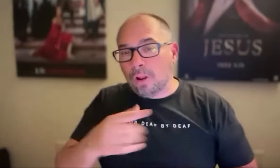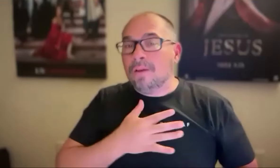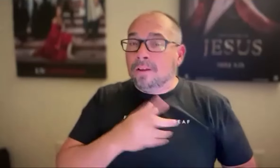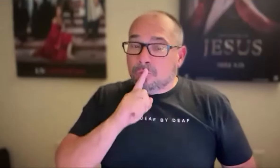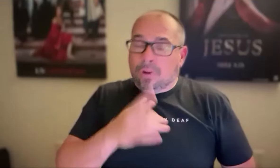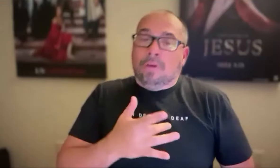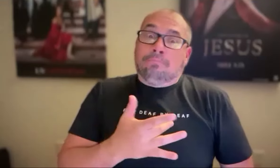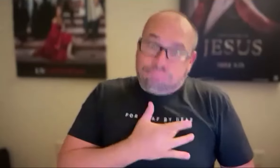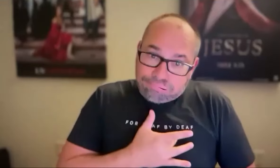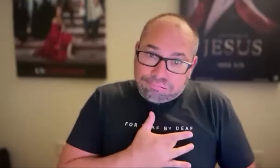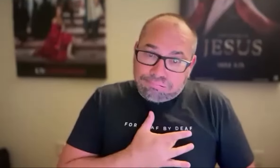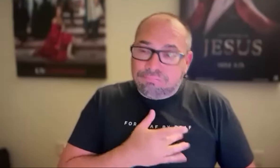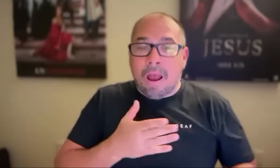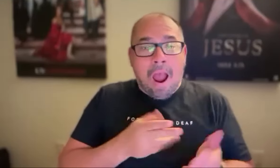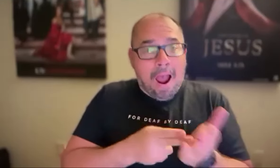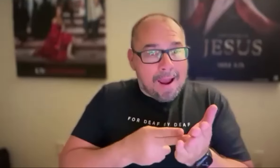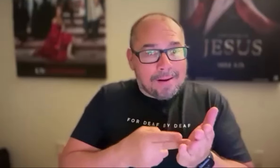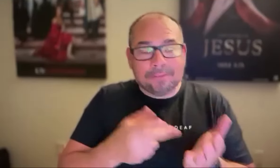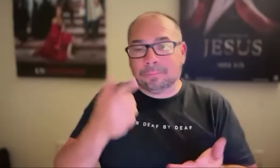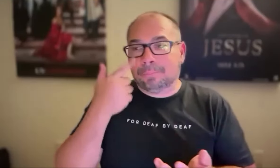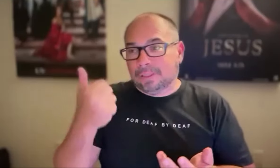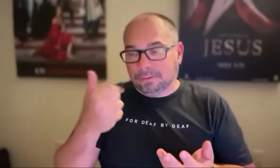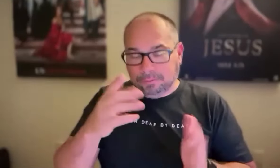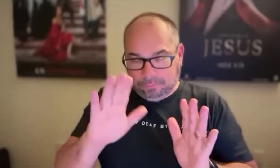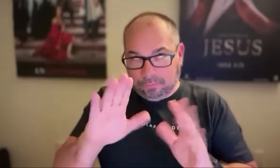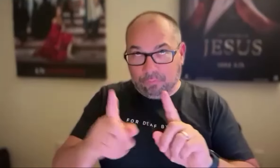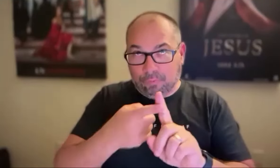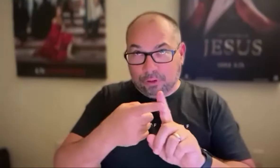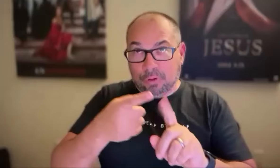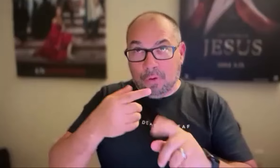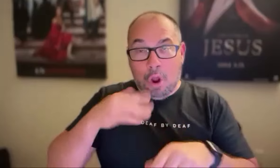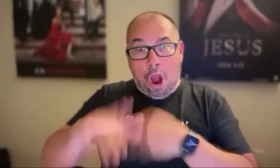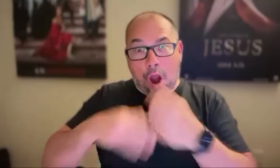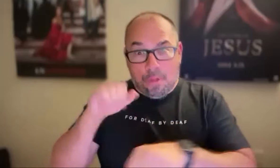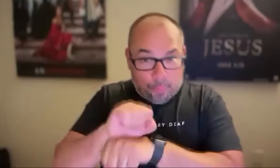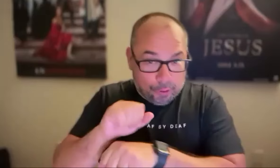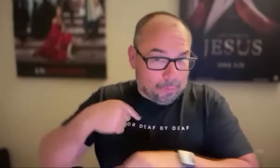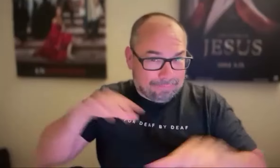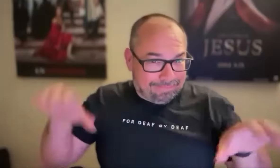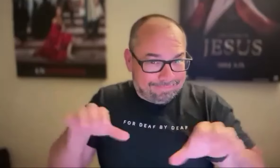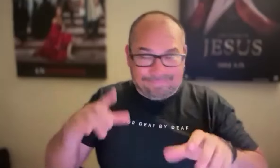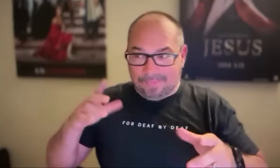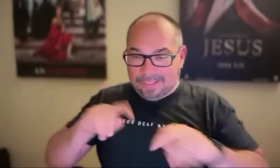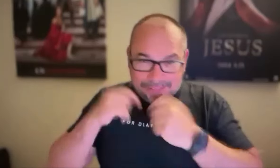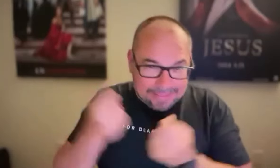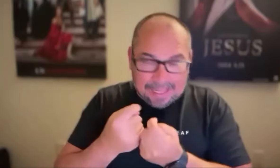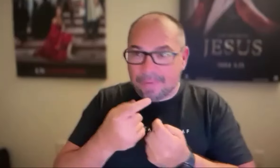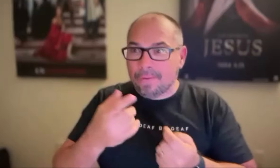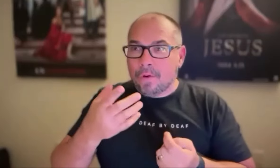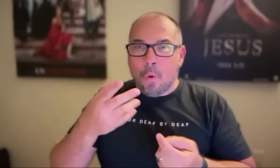different premieres. And just, first of all, I mean, just all of the work that led up to